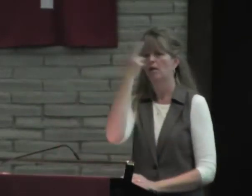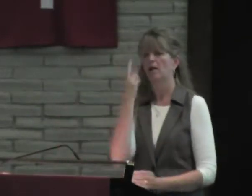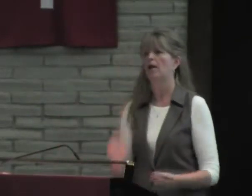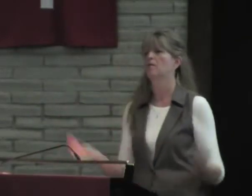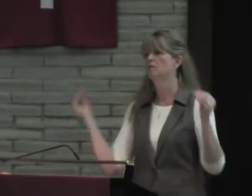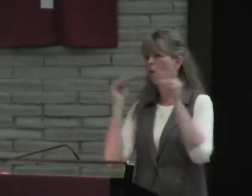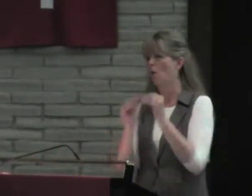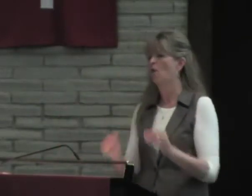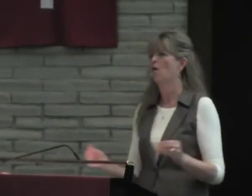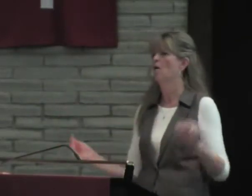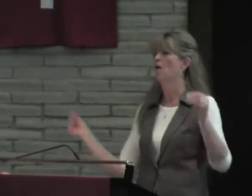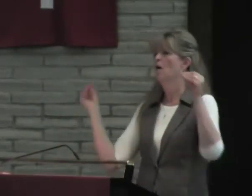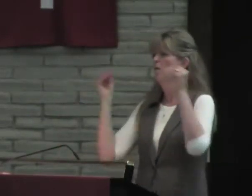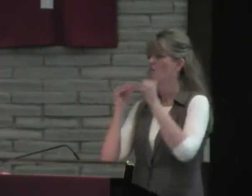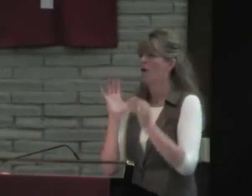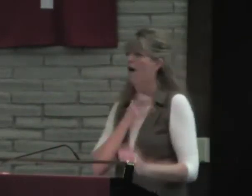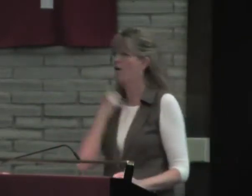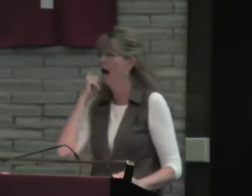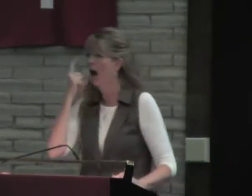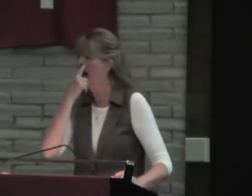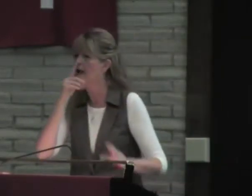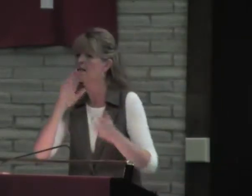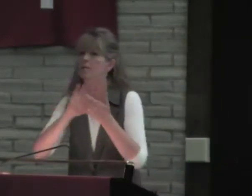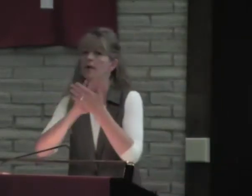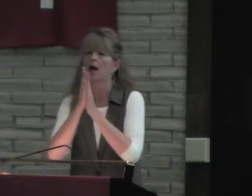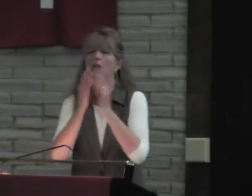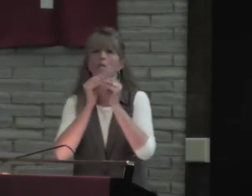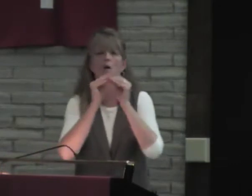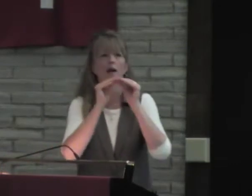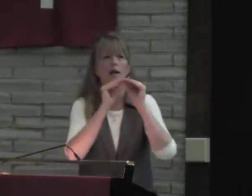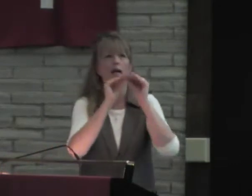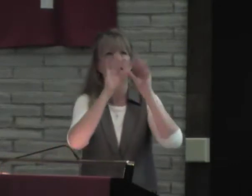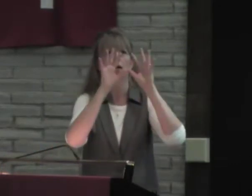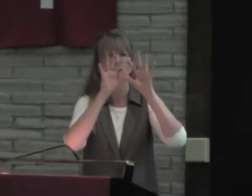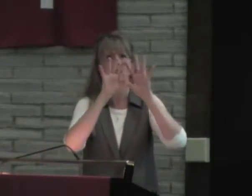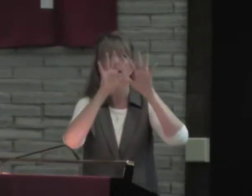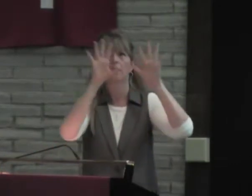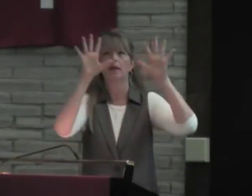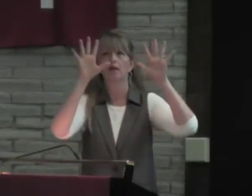So we will realize more and more that our eyes become more clear